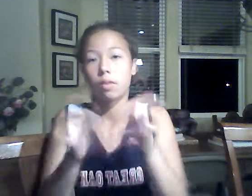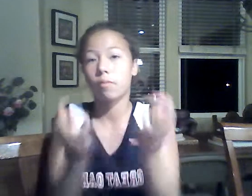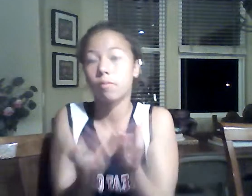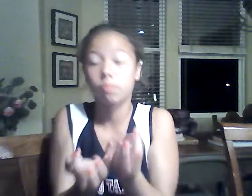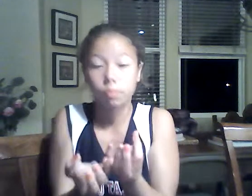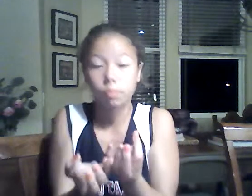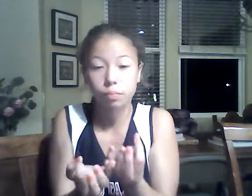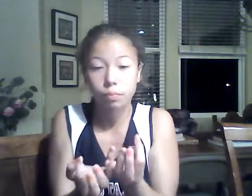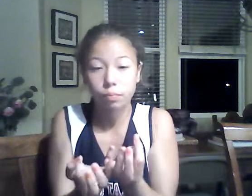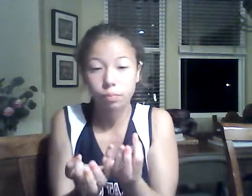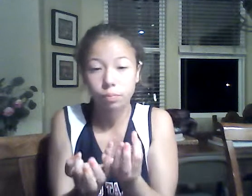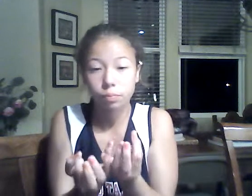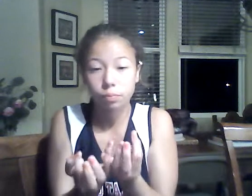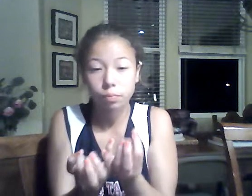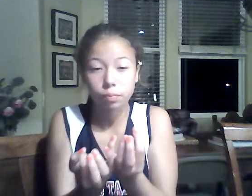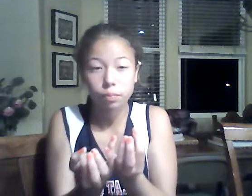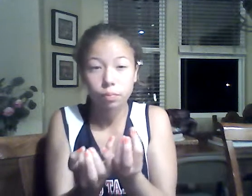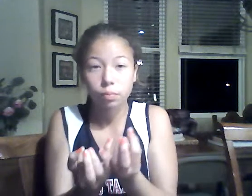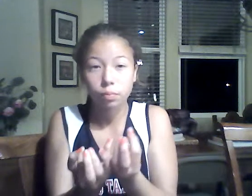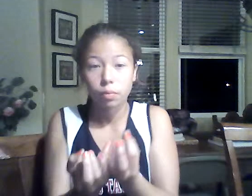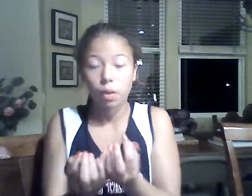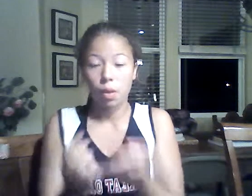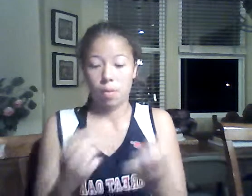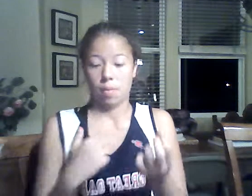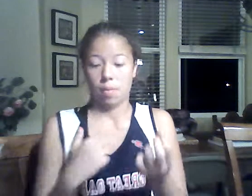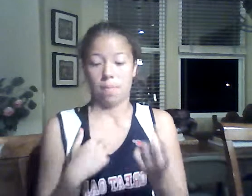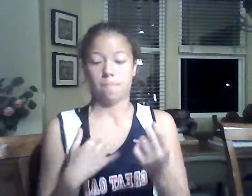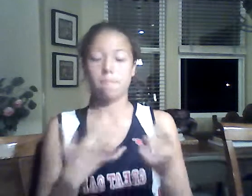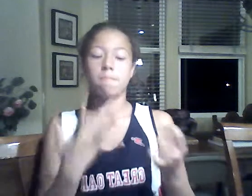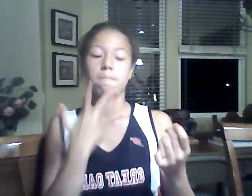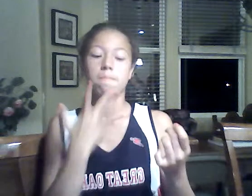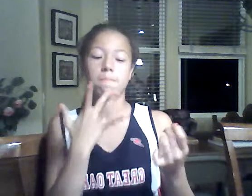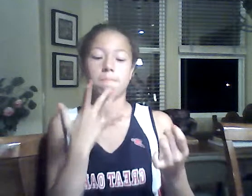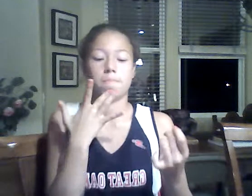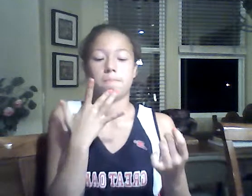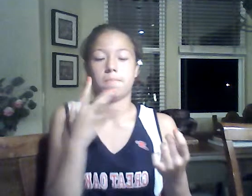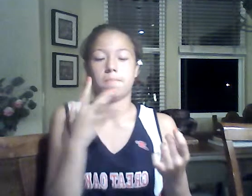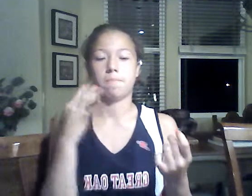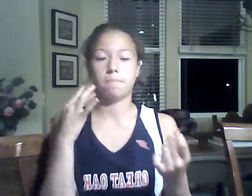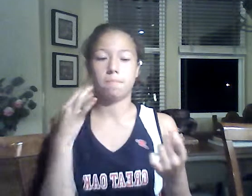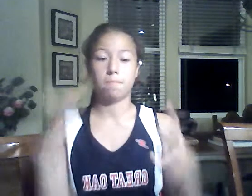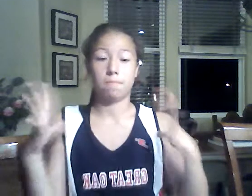Here her. Daniel. Daniel.